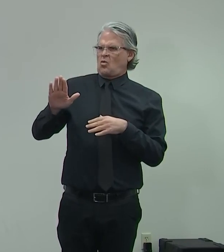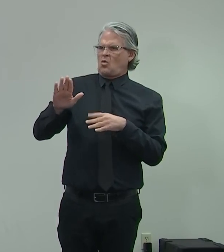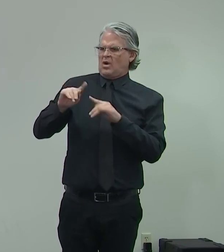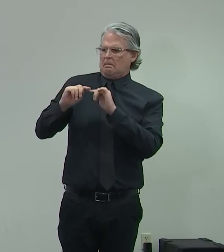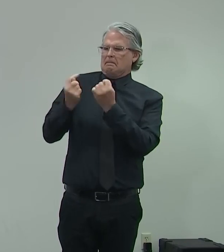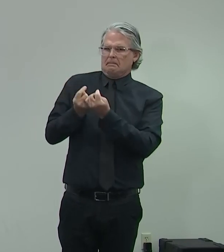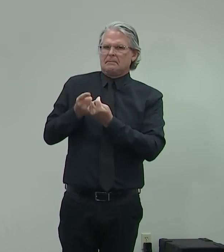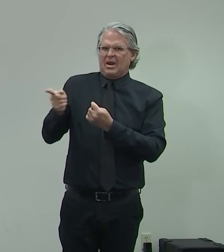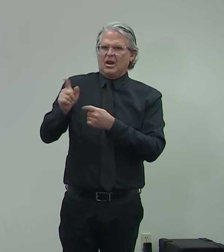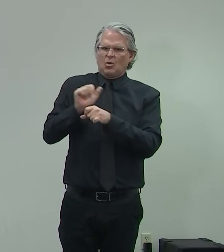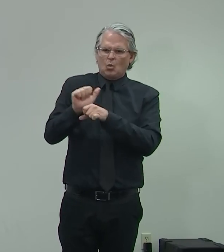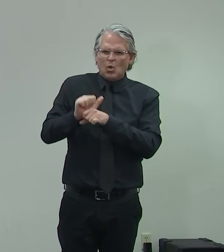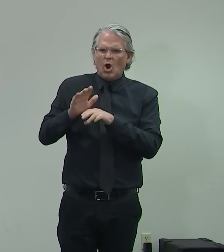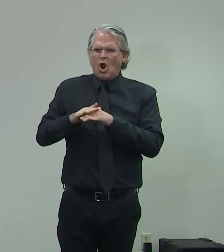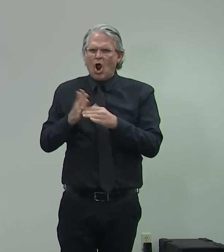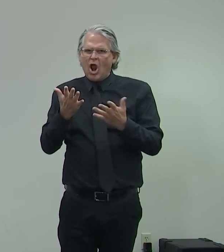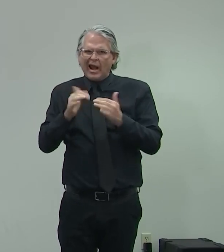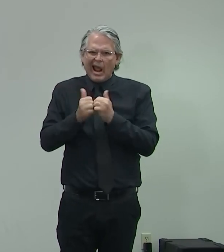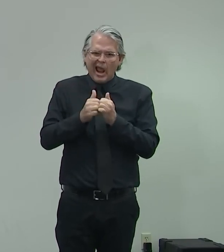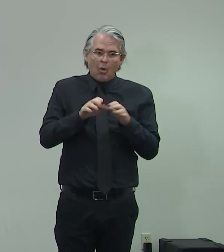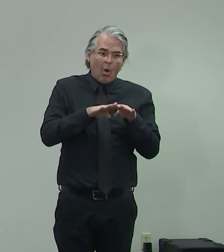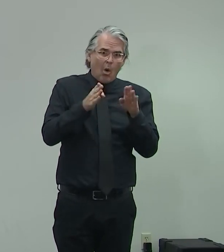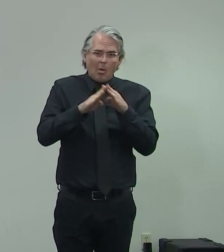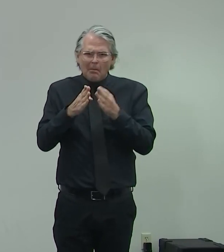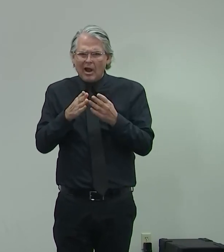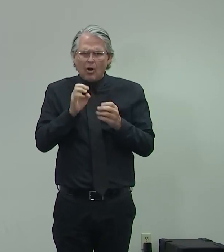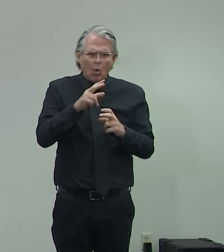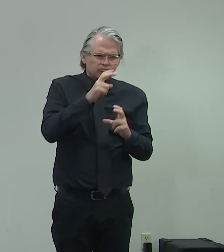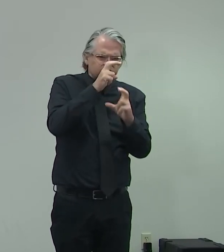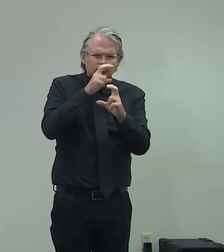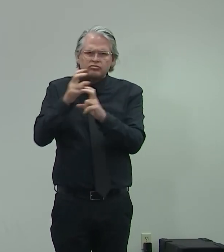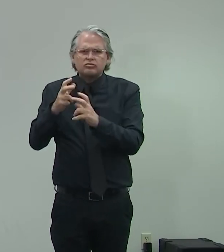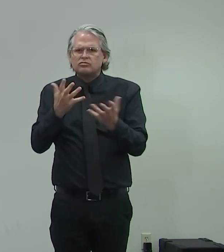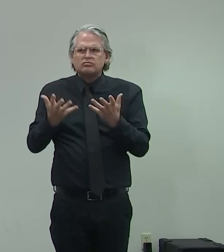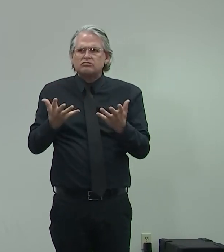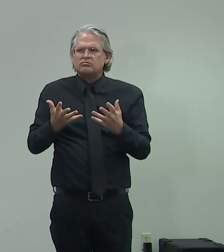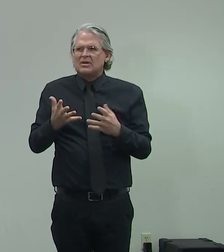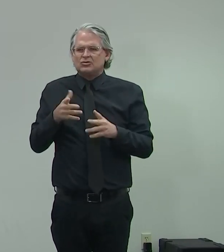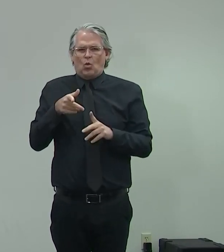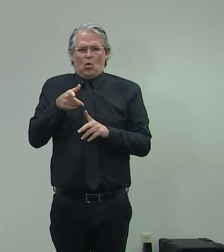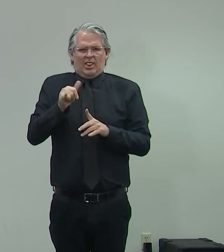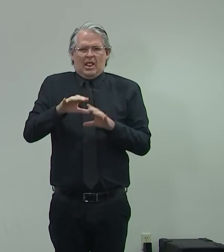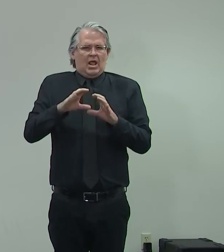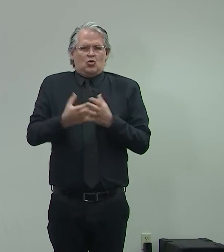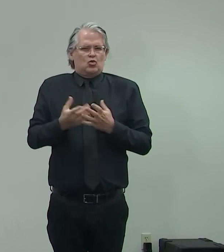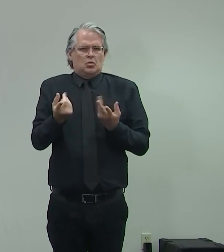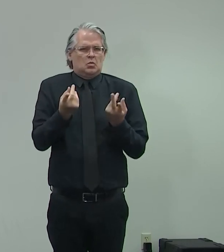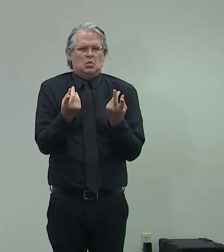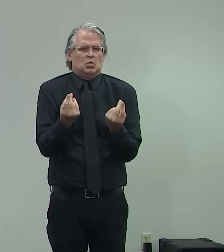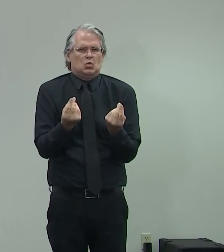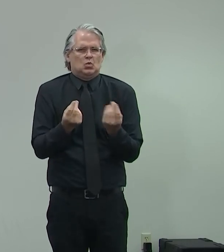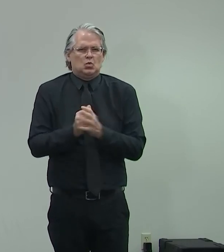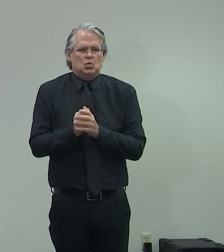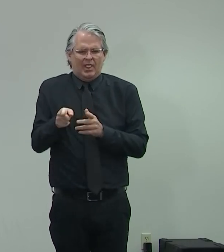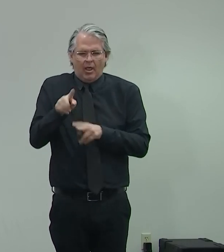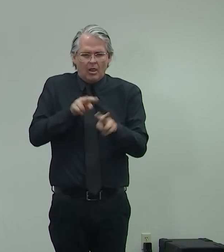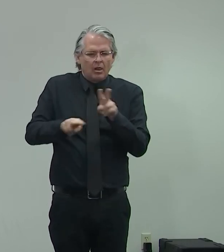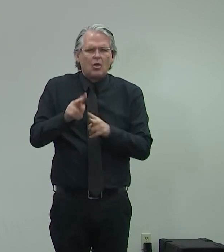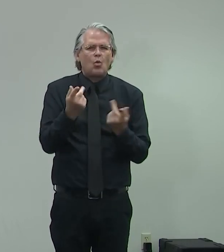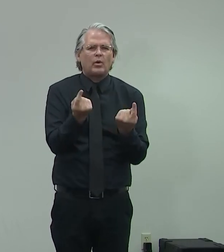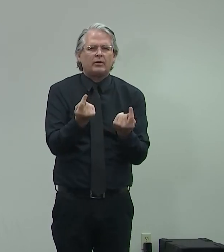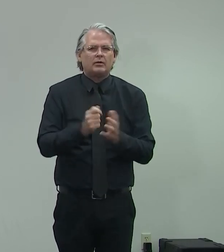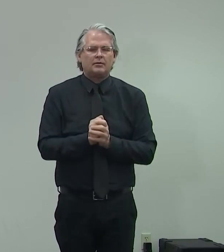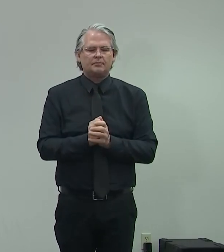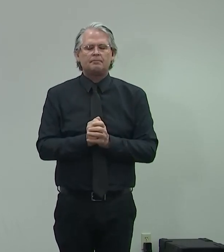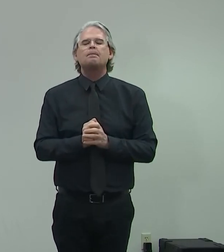clarify if that's different than the task force process that's going on and what exactly the review is? Well, the task force that met